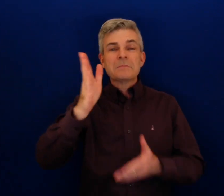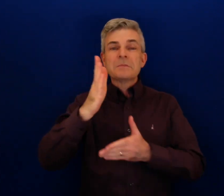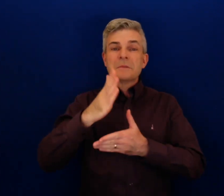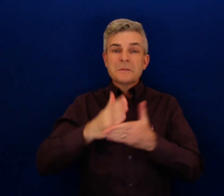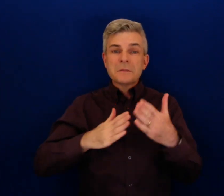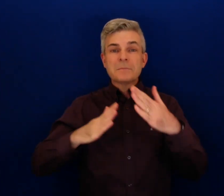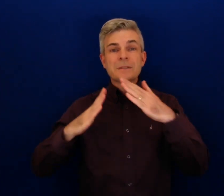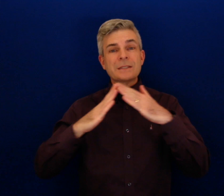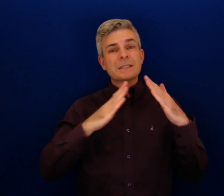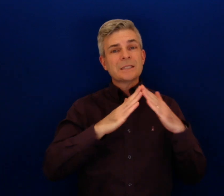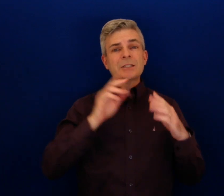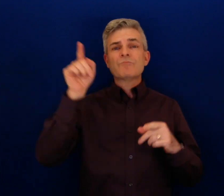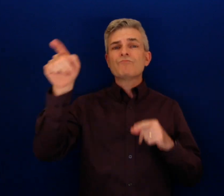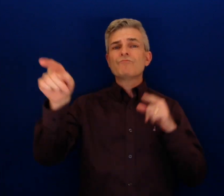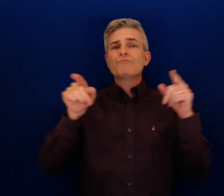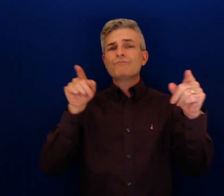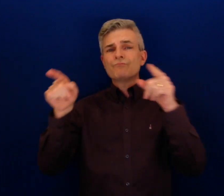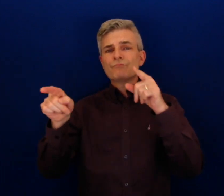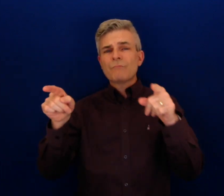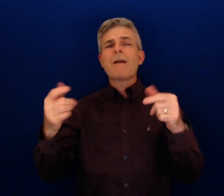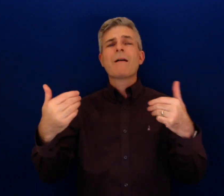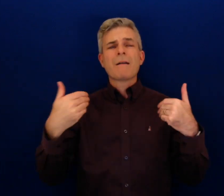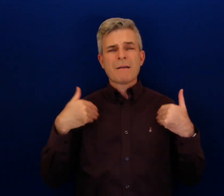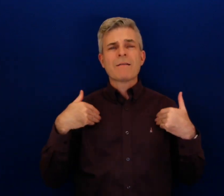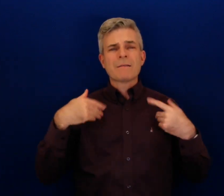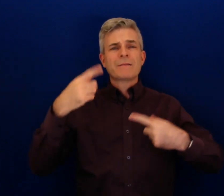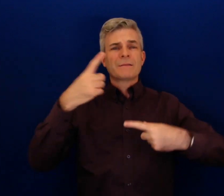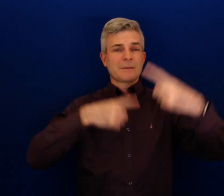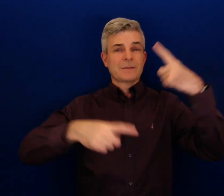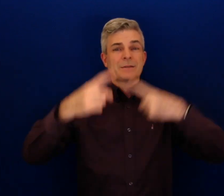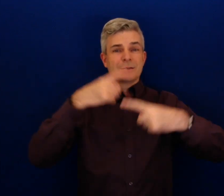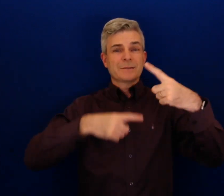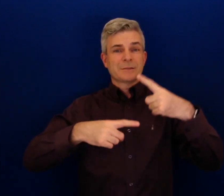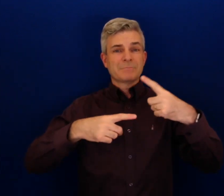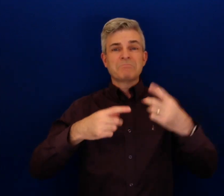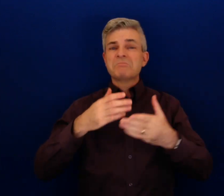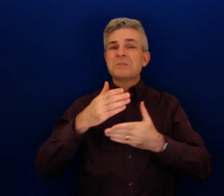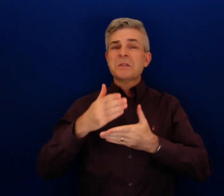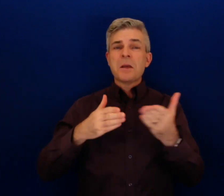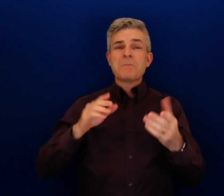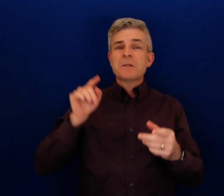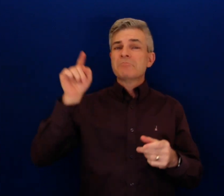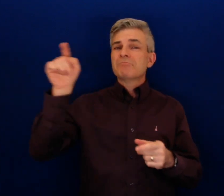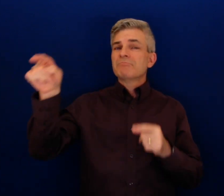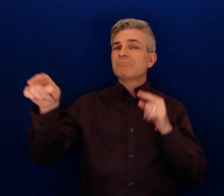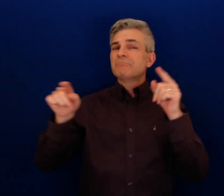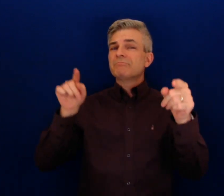Around the valley, some cities have name signs, while others do not.